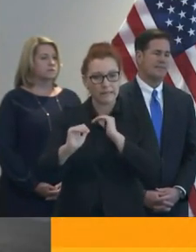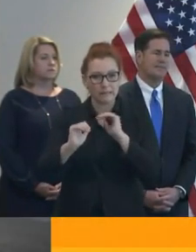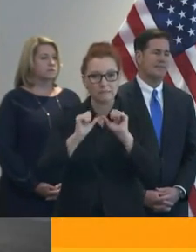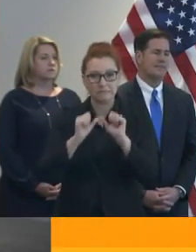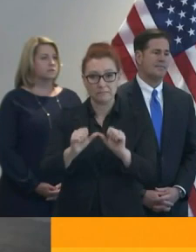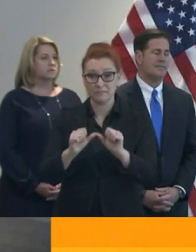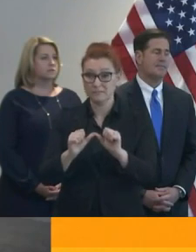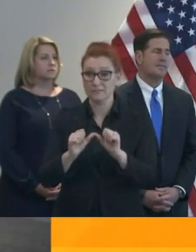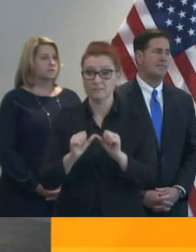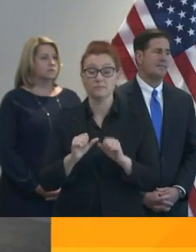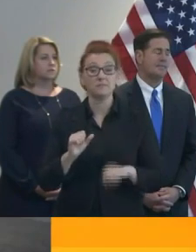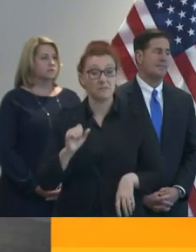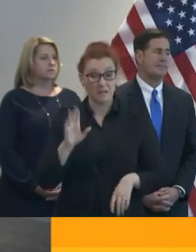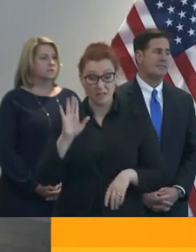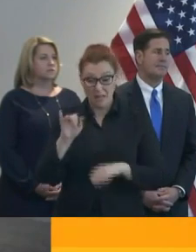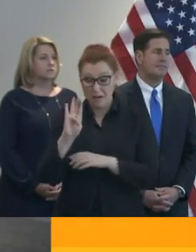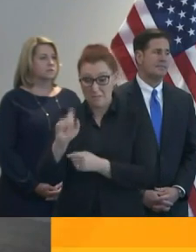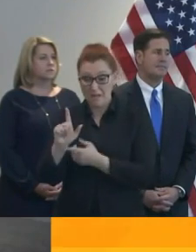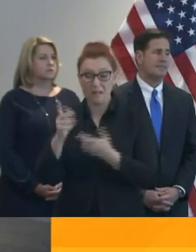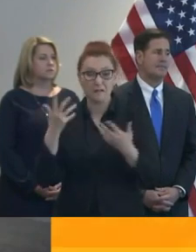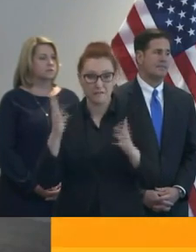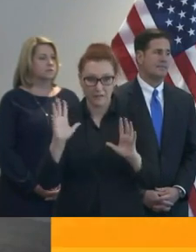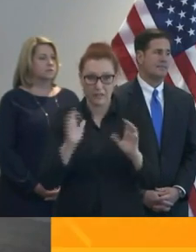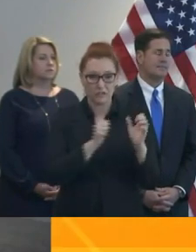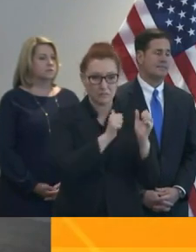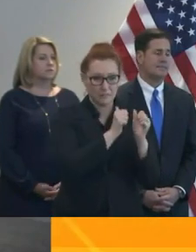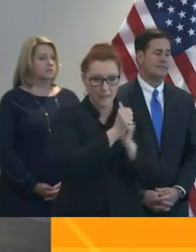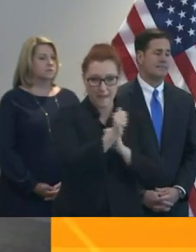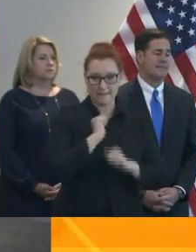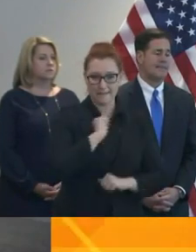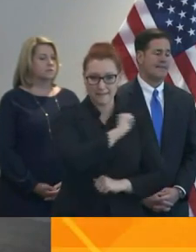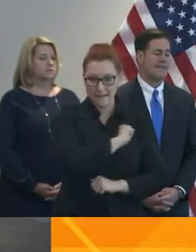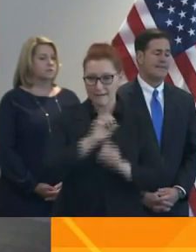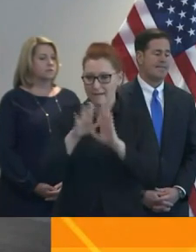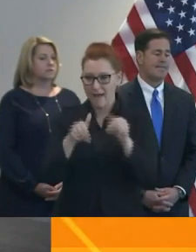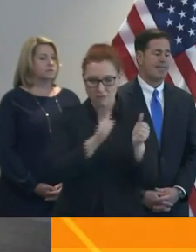chambers unanimously and was signed by the governor last week.